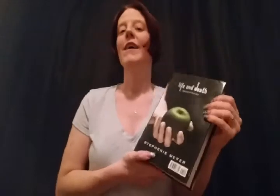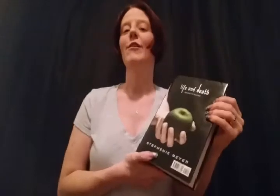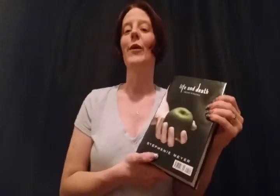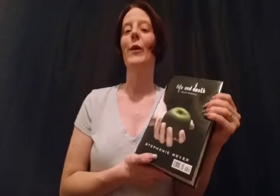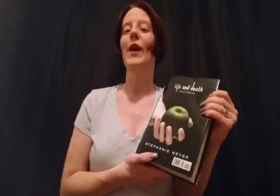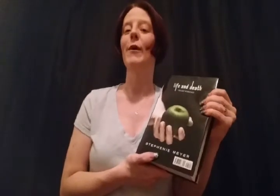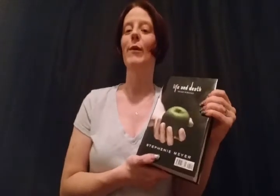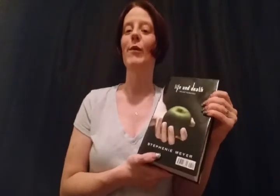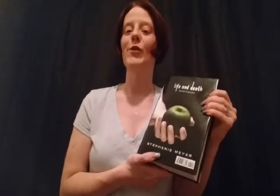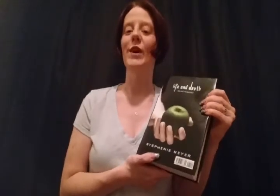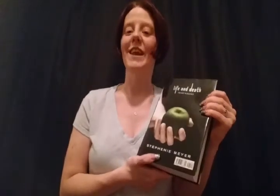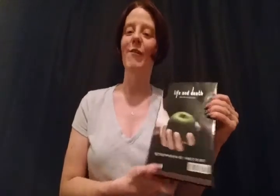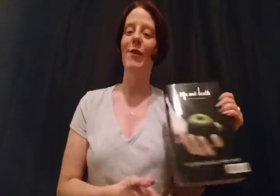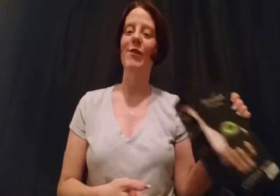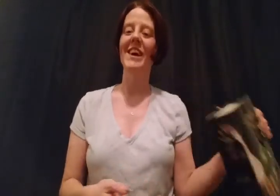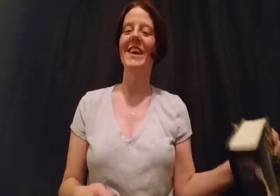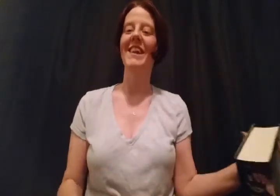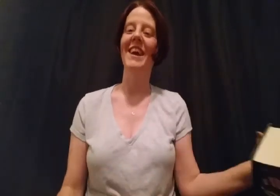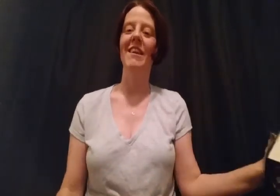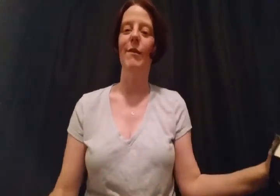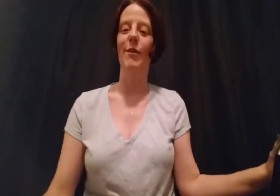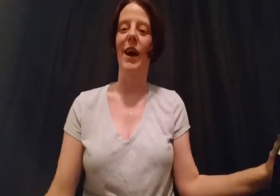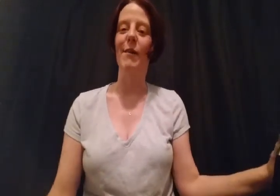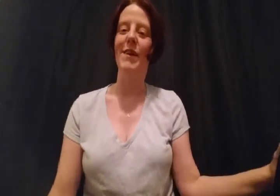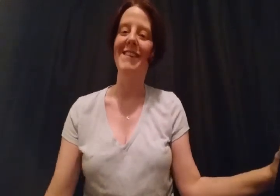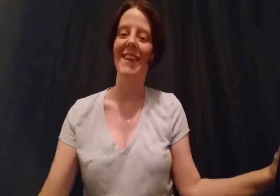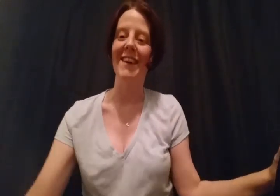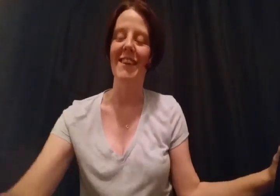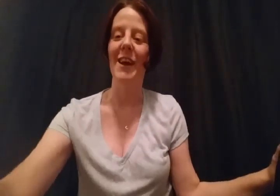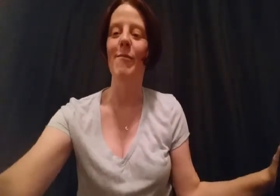So I hope you enjoyed. If you did like, and subscribe until next time.